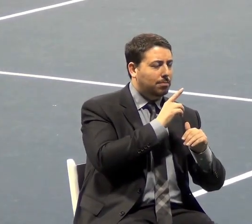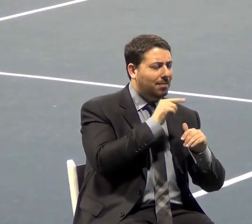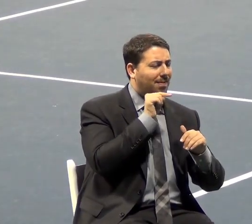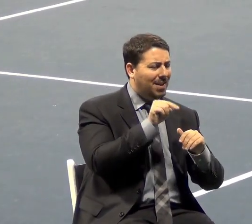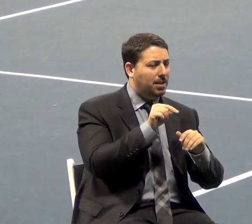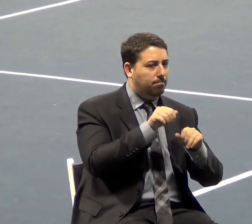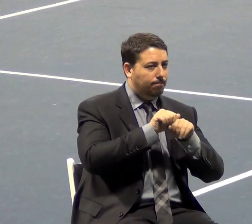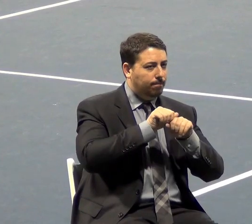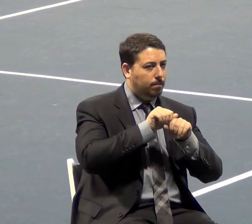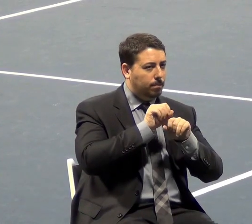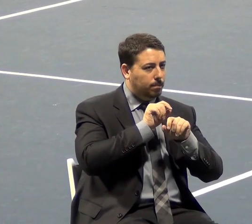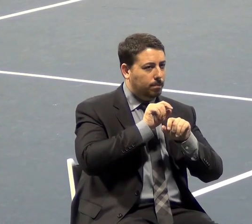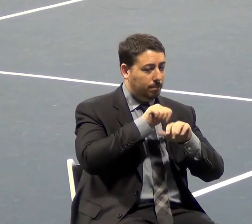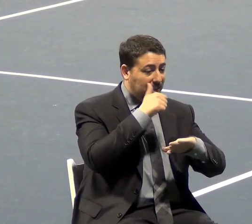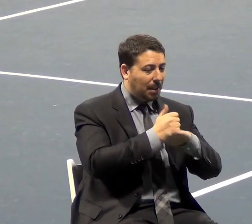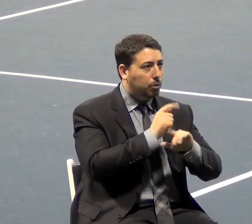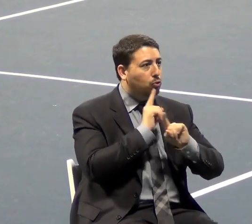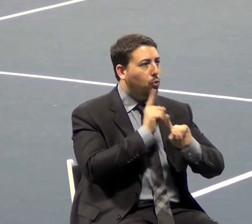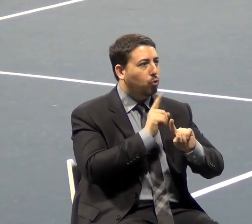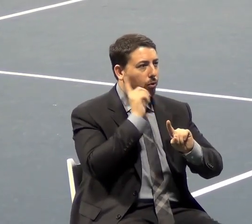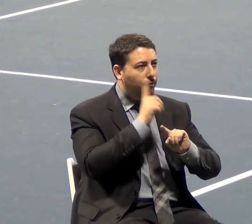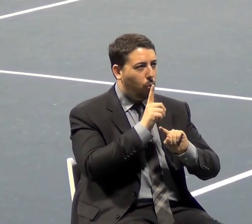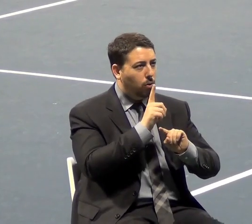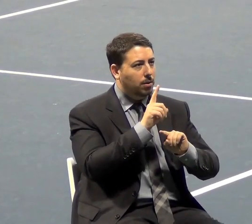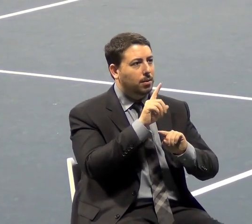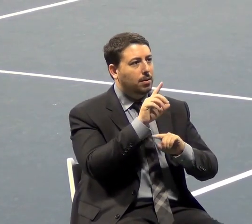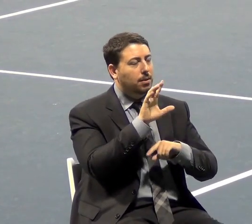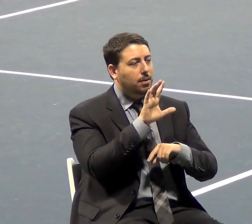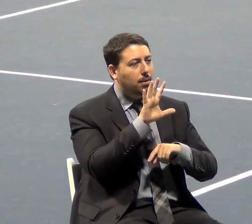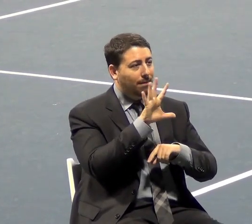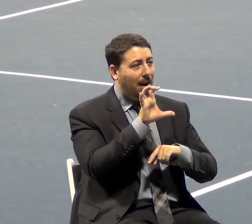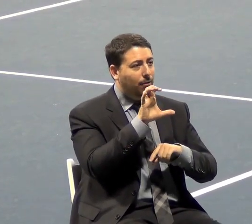for a half a billion rounds of ammunition.